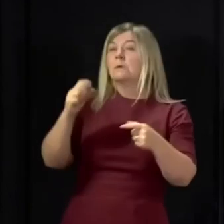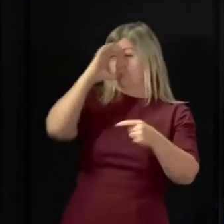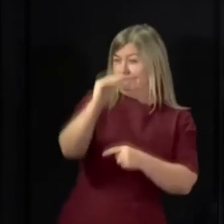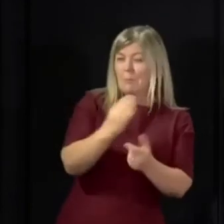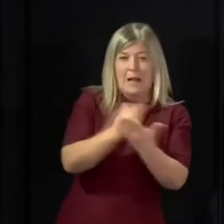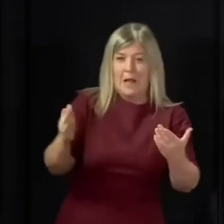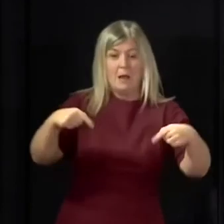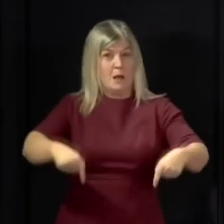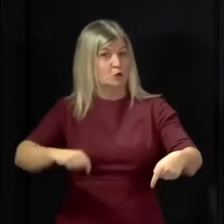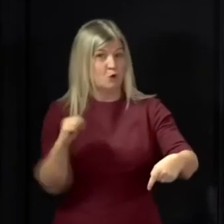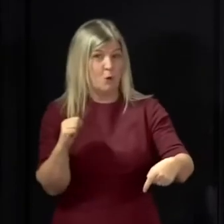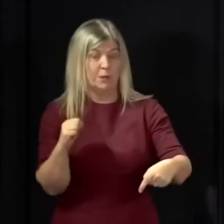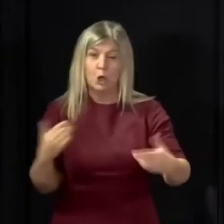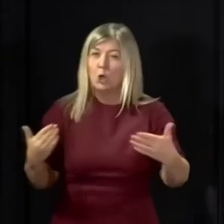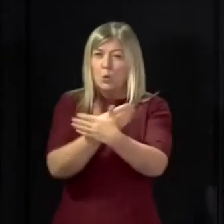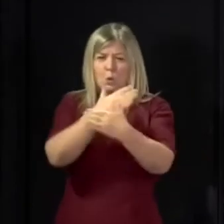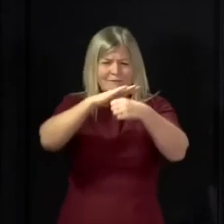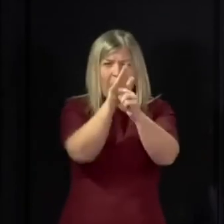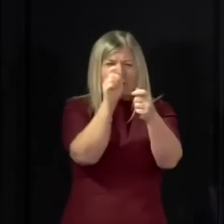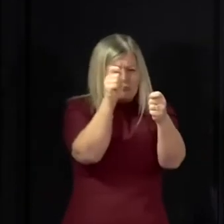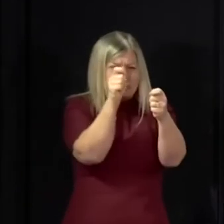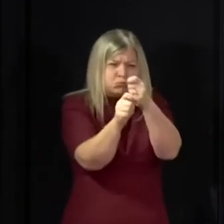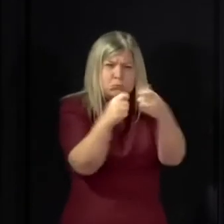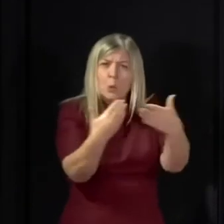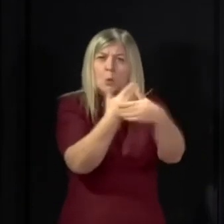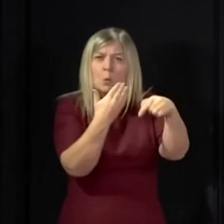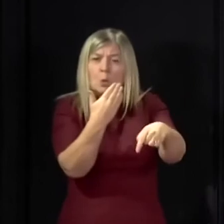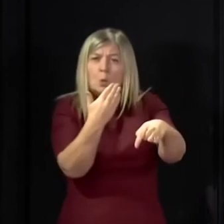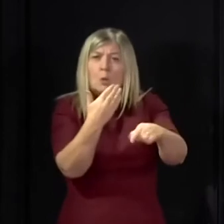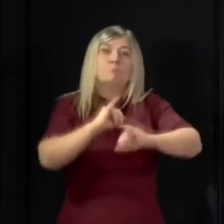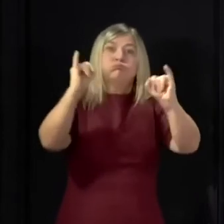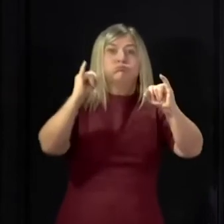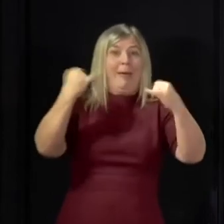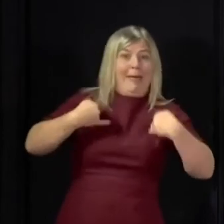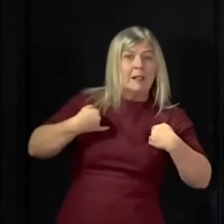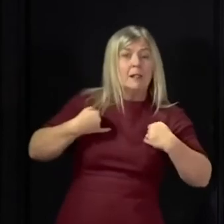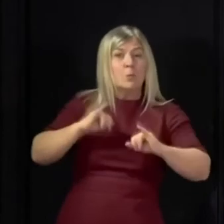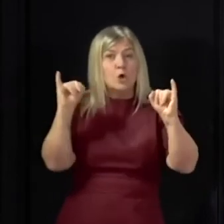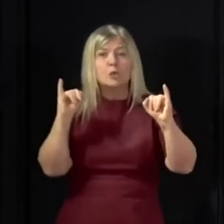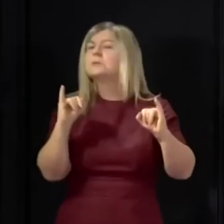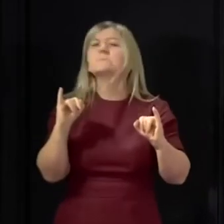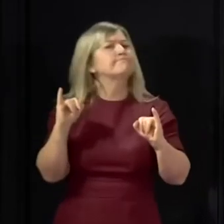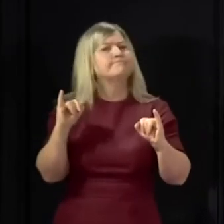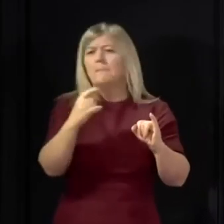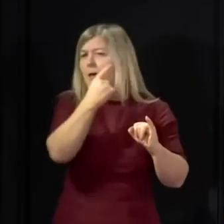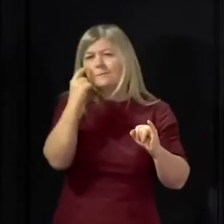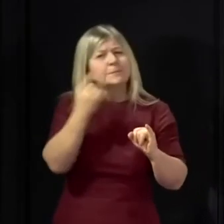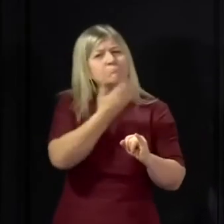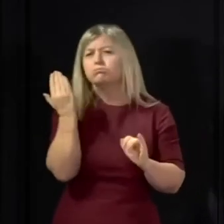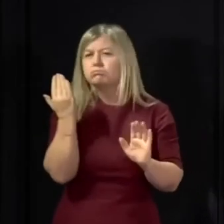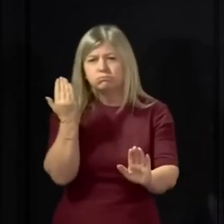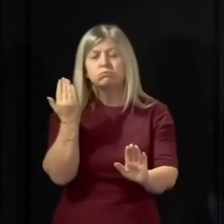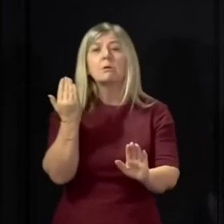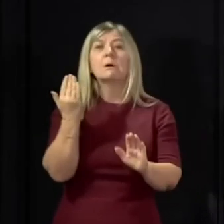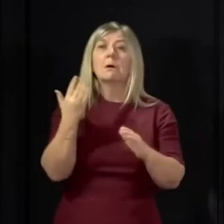suggest that this new strain of the virus causes more severe illness. And there is no evidence at this stage to suggest that